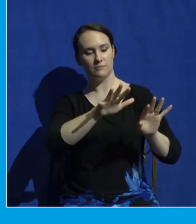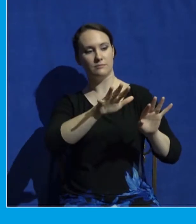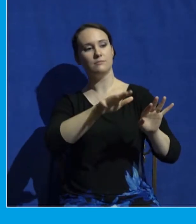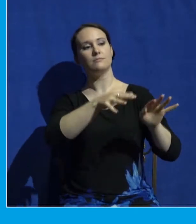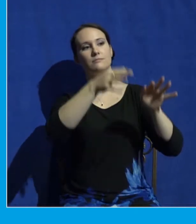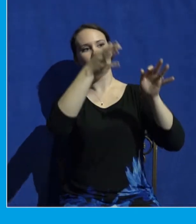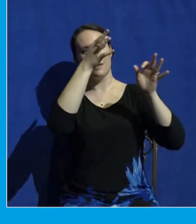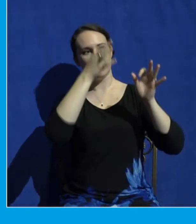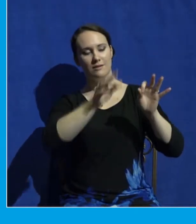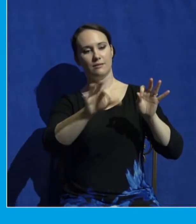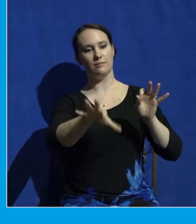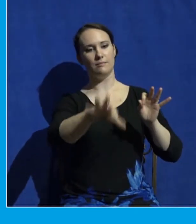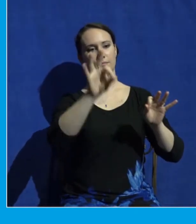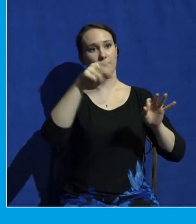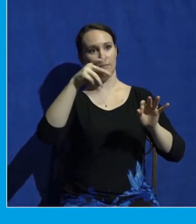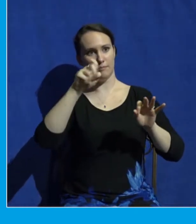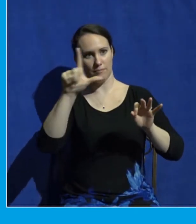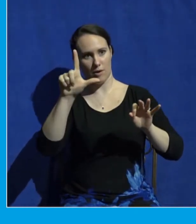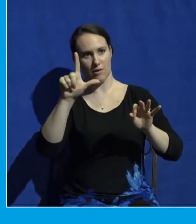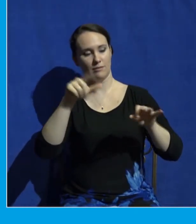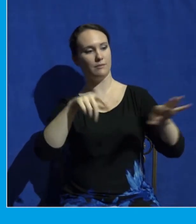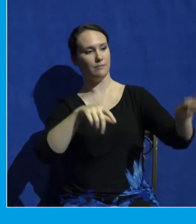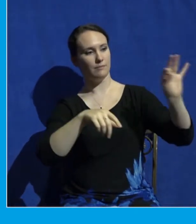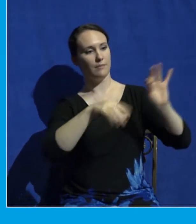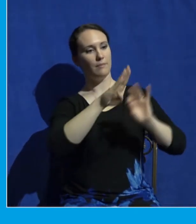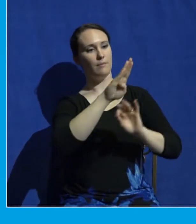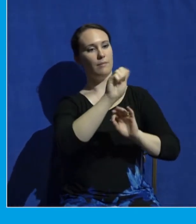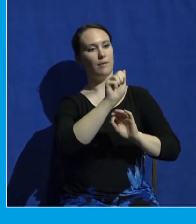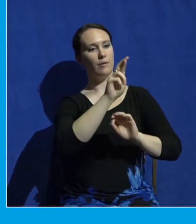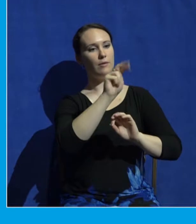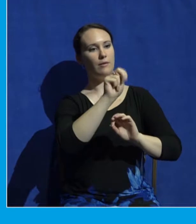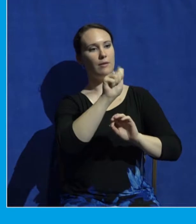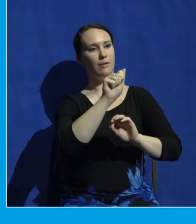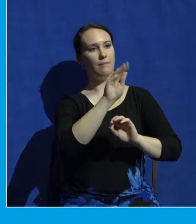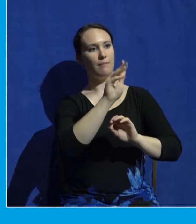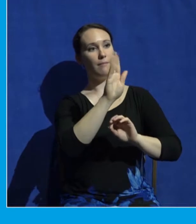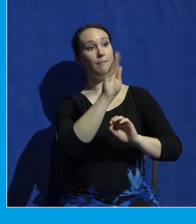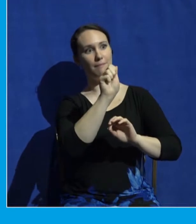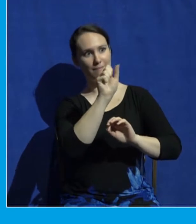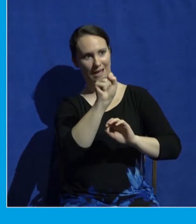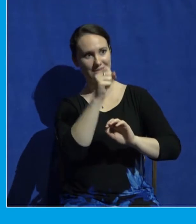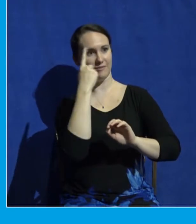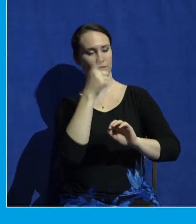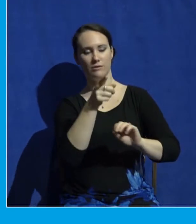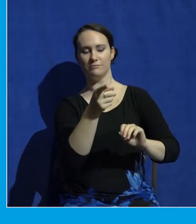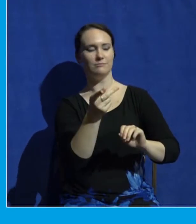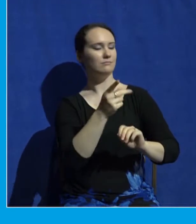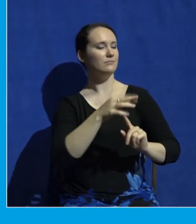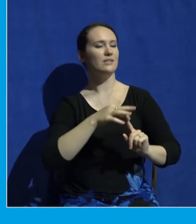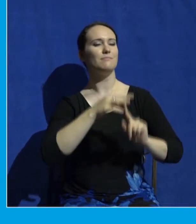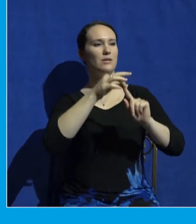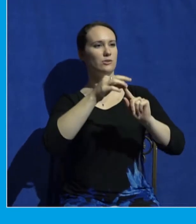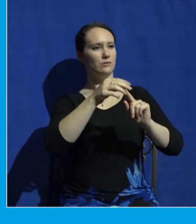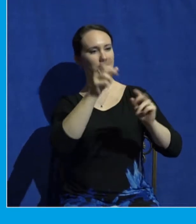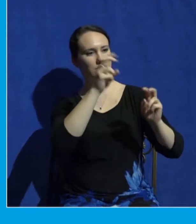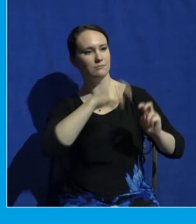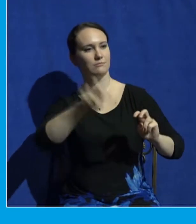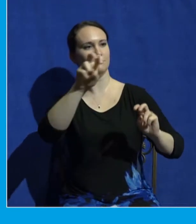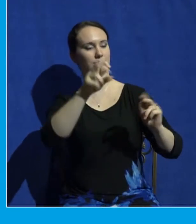Barnabas for special ministry. And Lord, I just want to pray the same thing for these men, Father, that the very Spirit of God